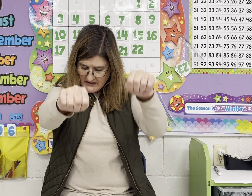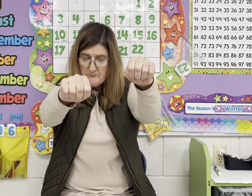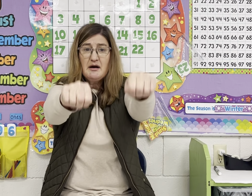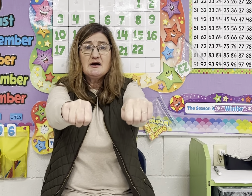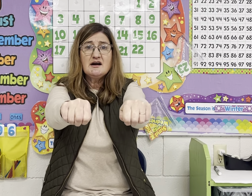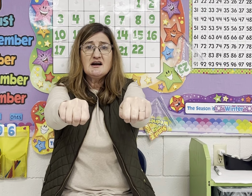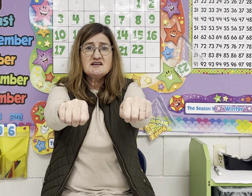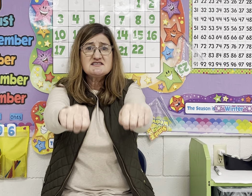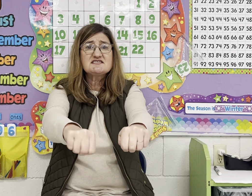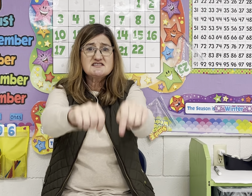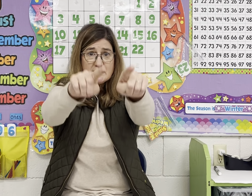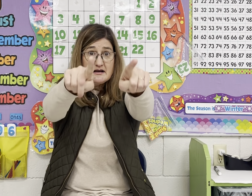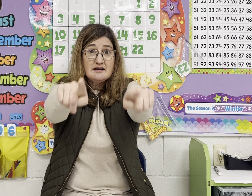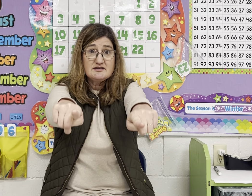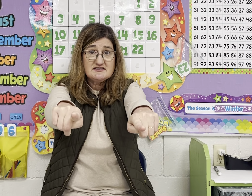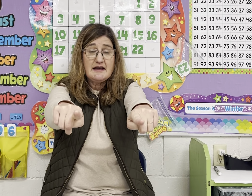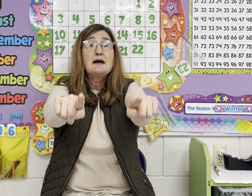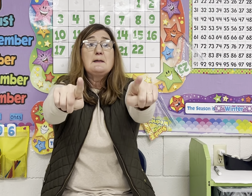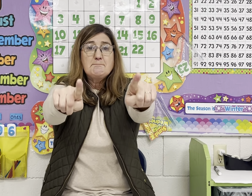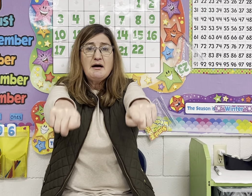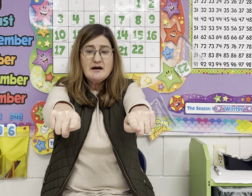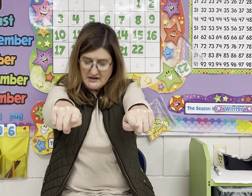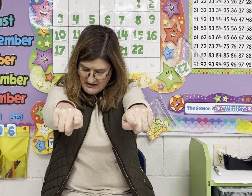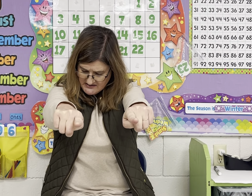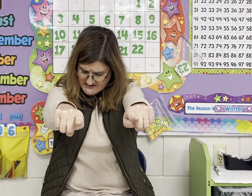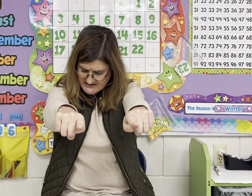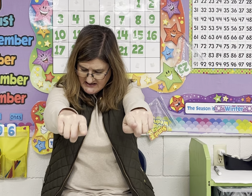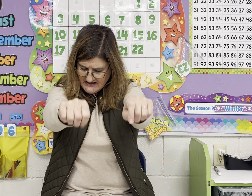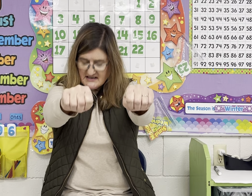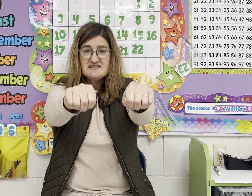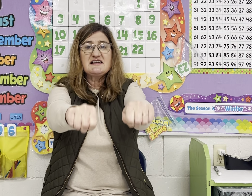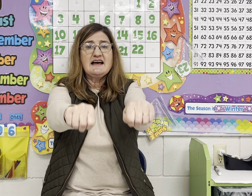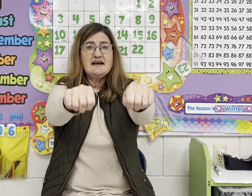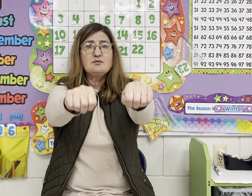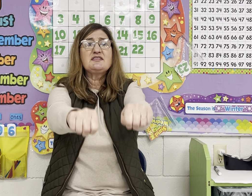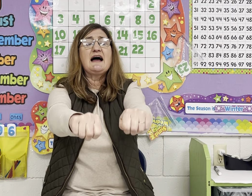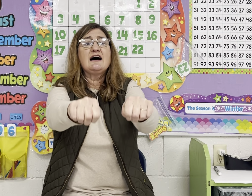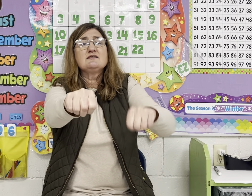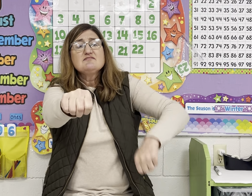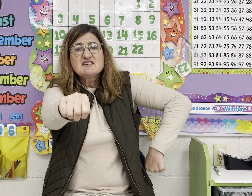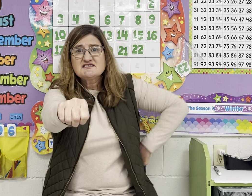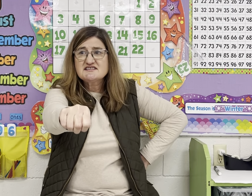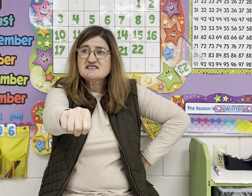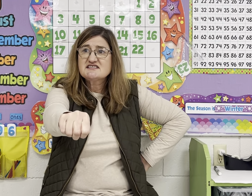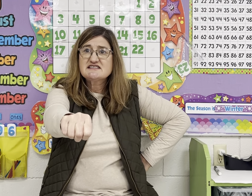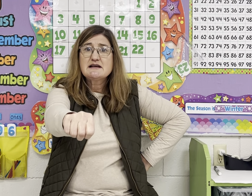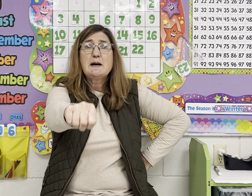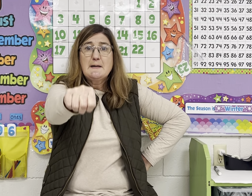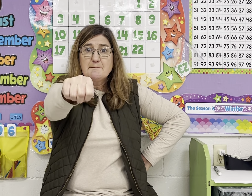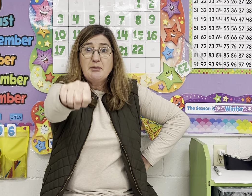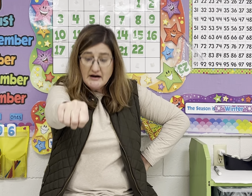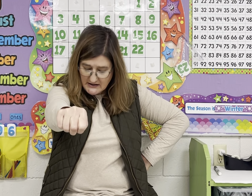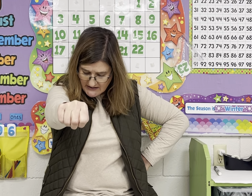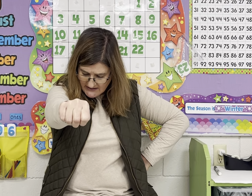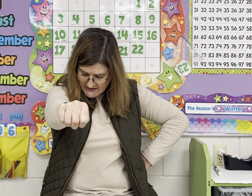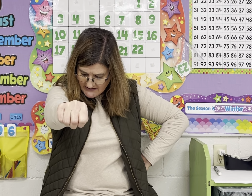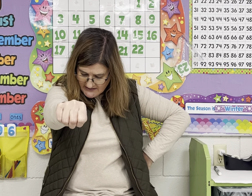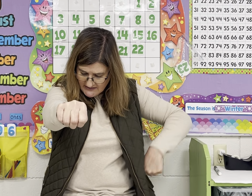Purse. Purse. Say it without s. Purr.